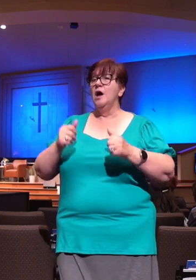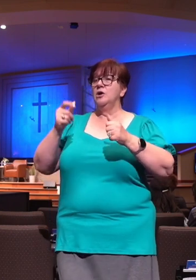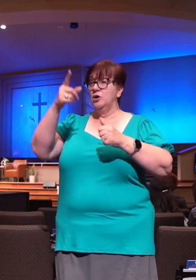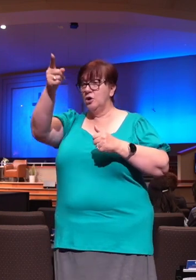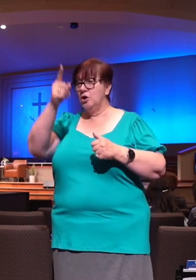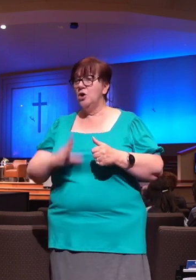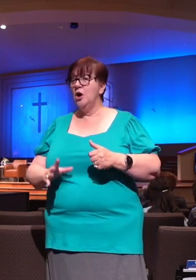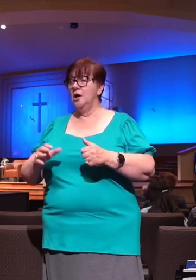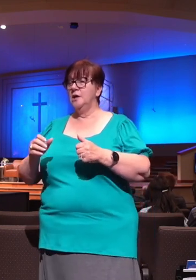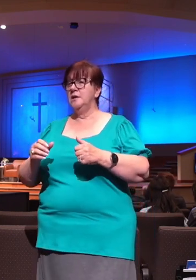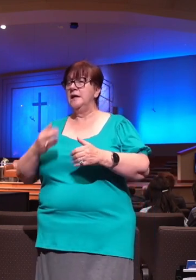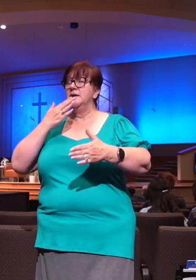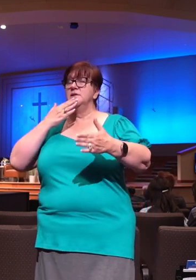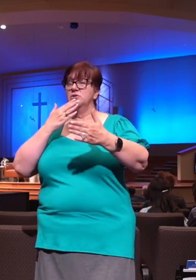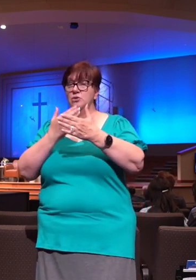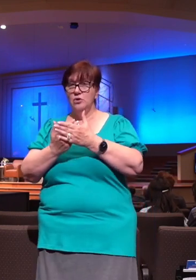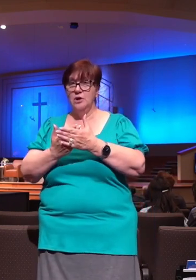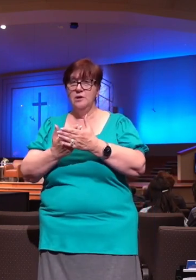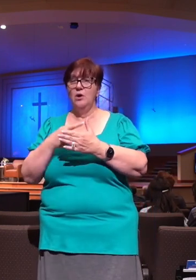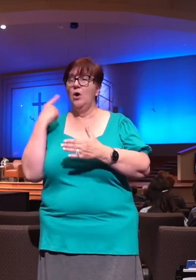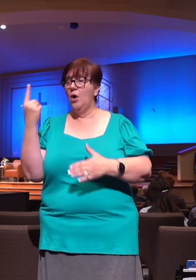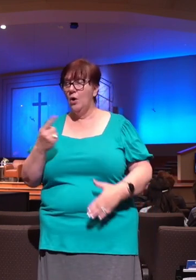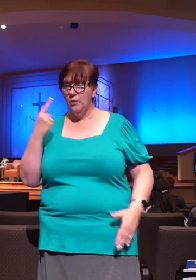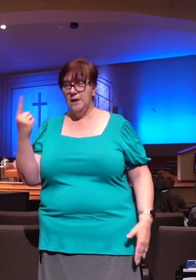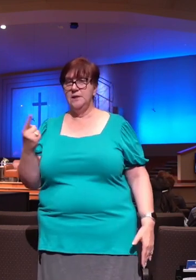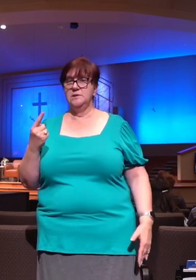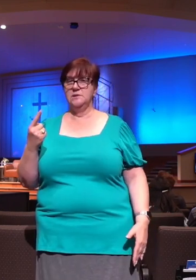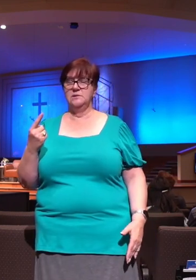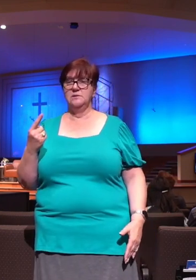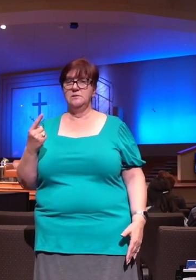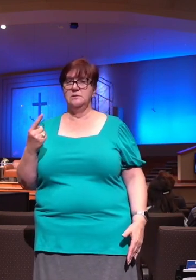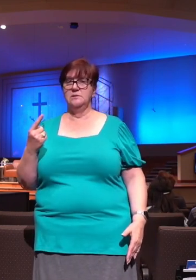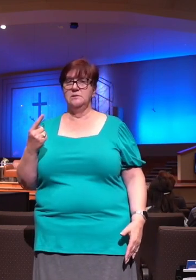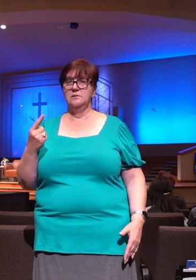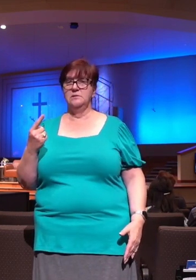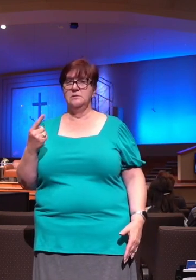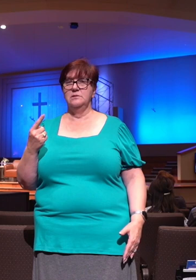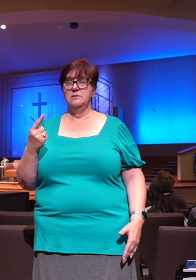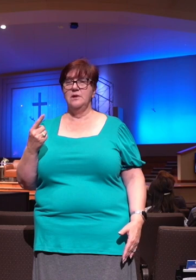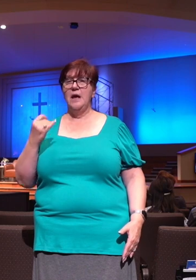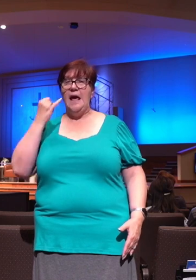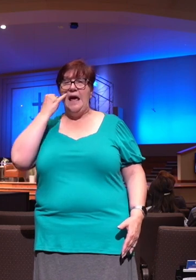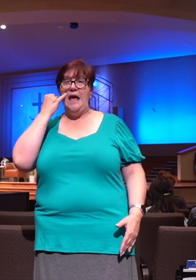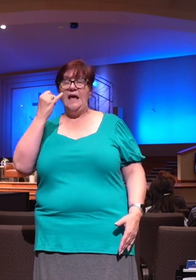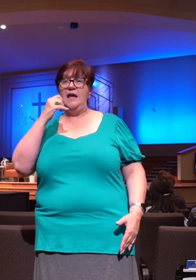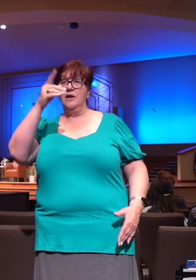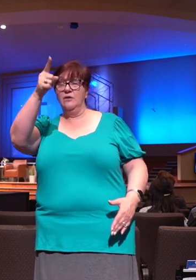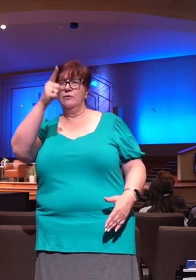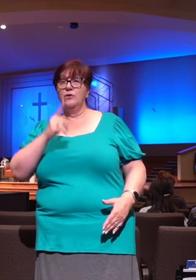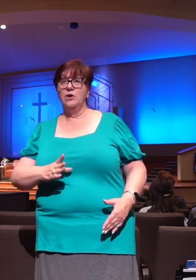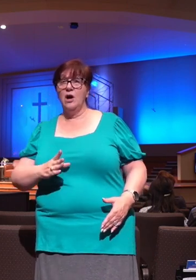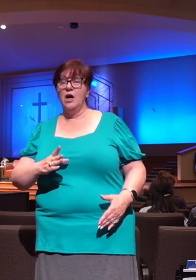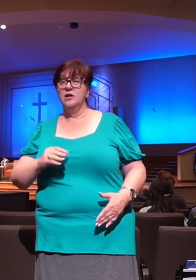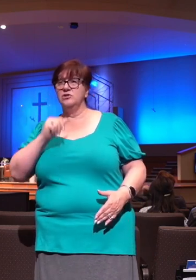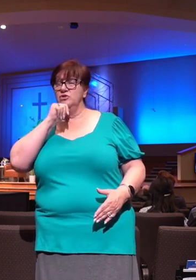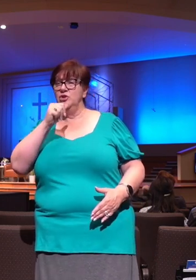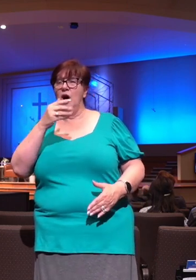but he's not good, what comfort do you get from promise one and two? If God's in control, and he's with you, but he's not good,